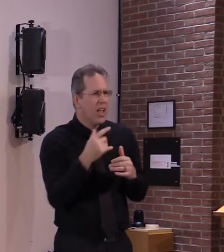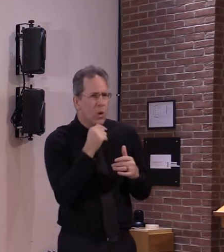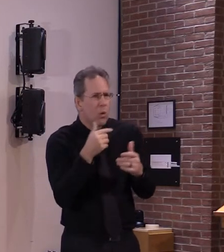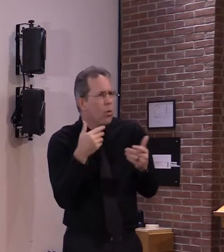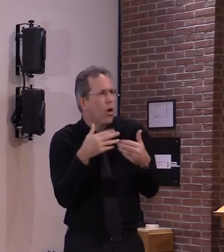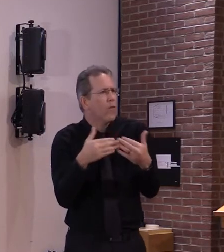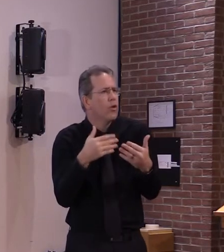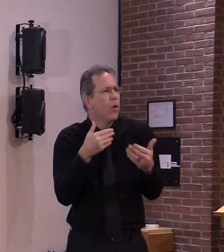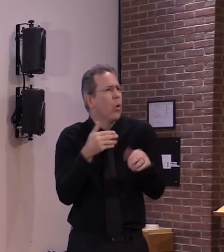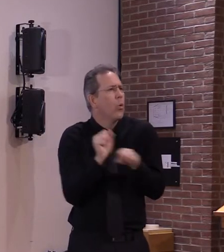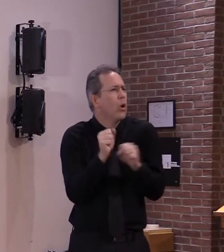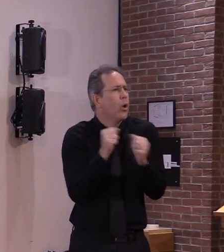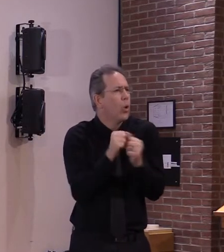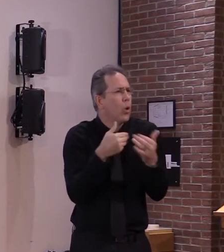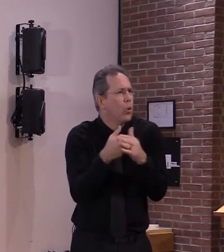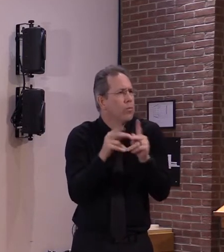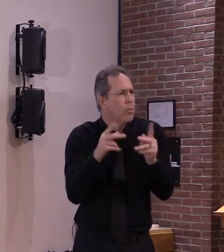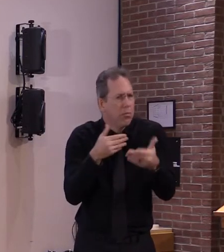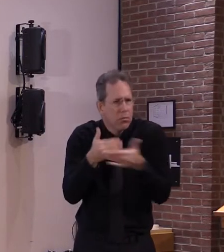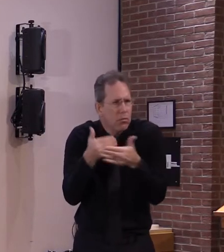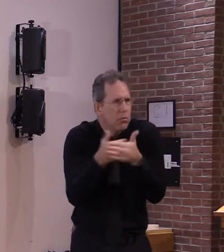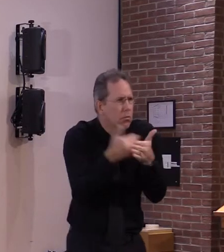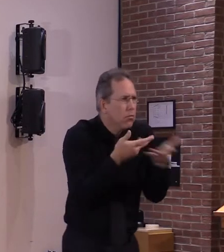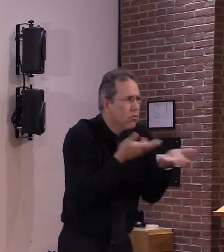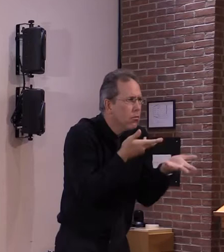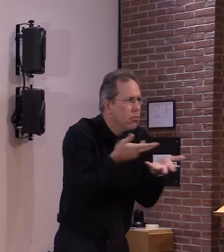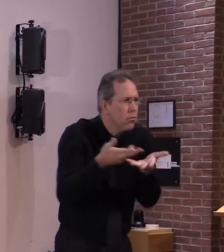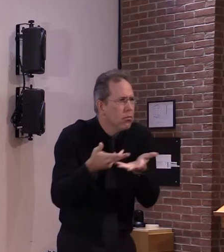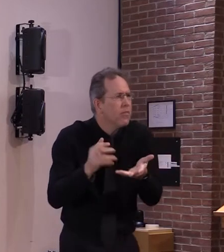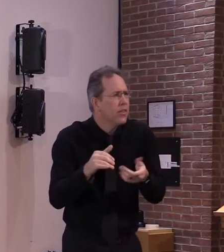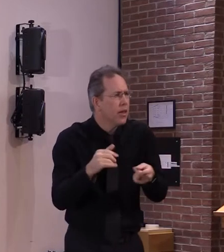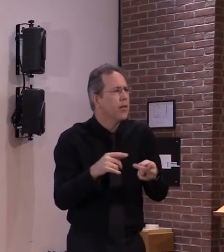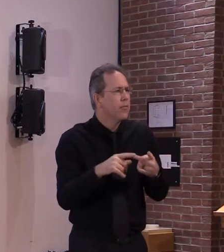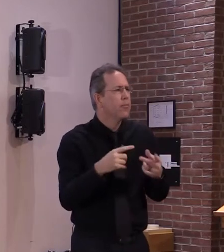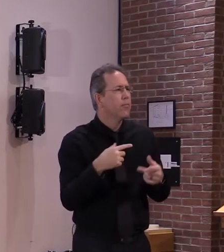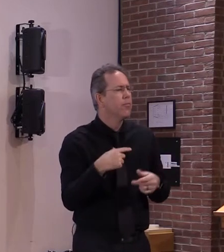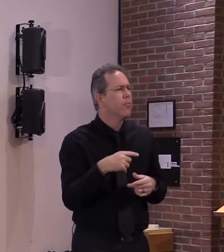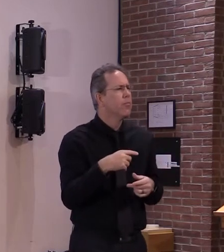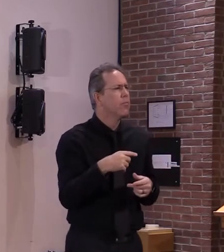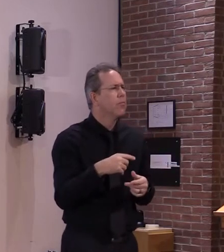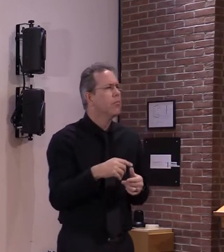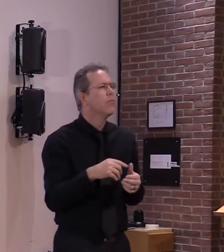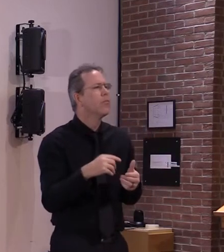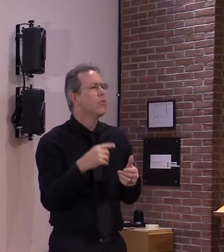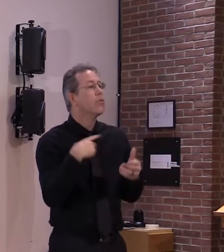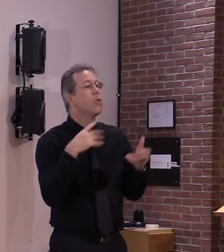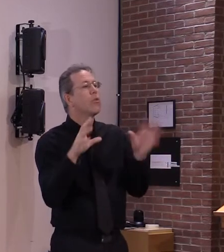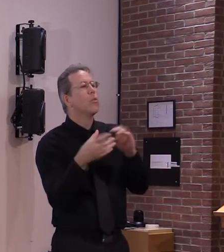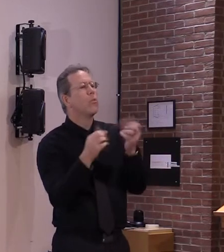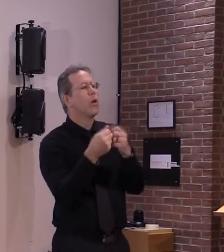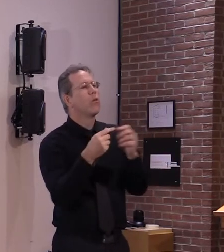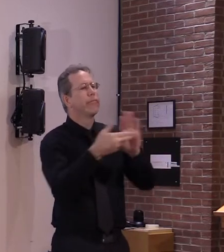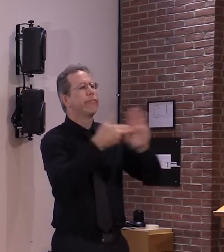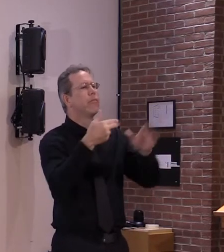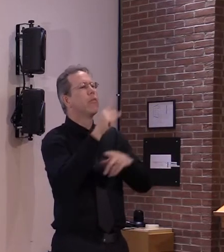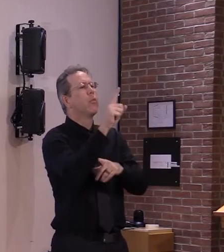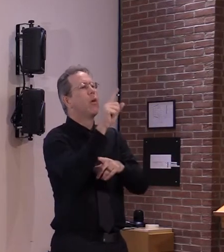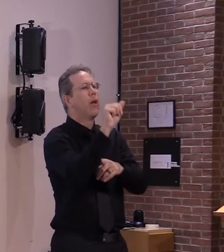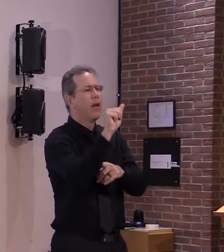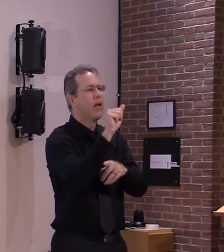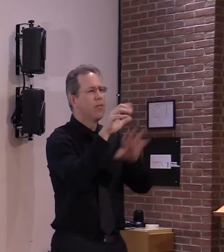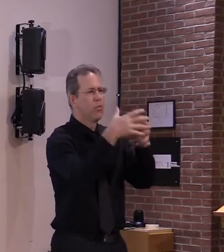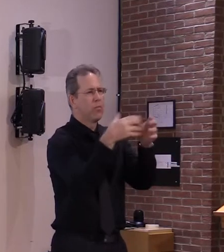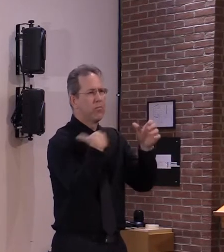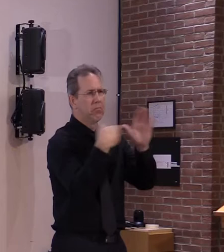comprise priority group 1a what does the future hold we anticipate the finalizing